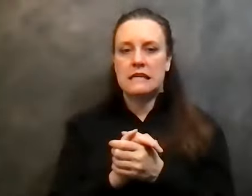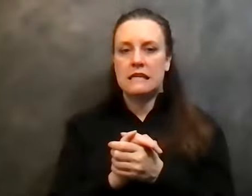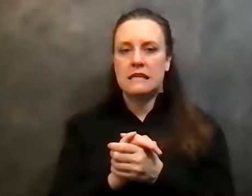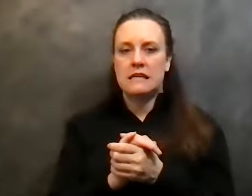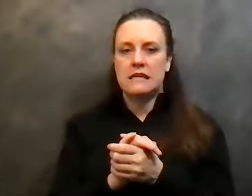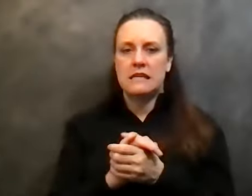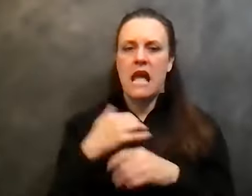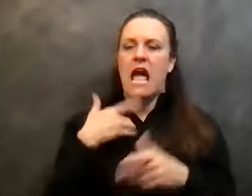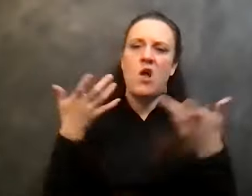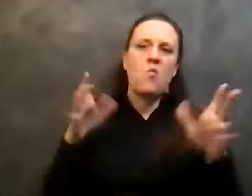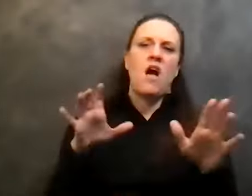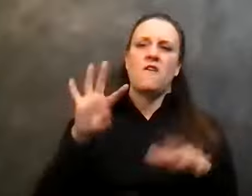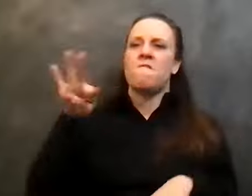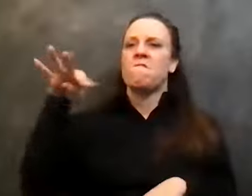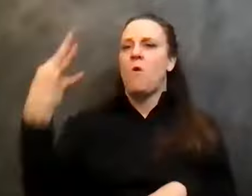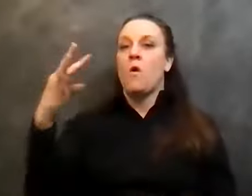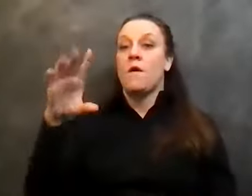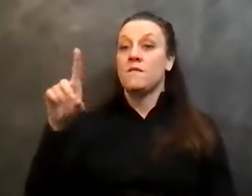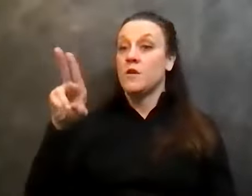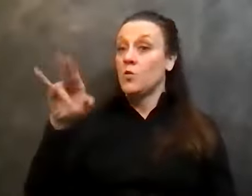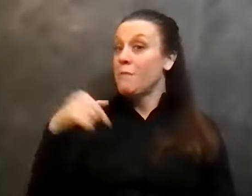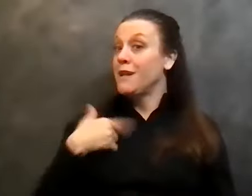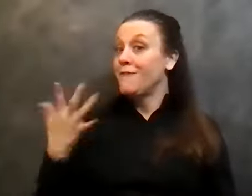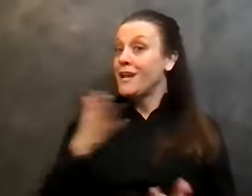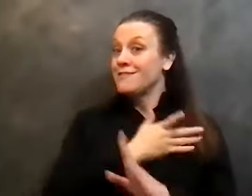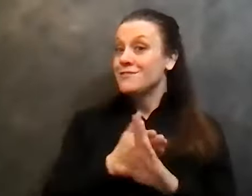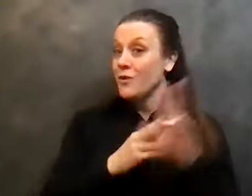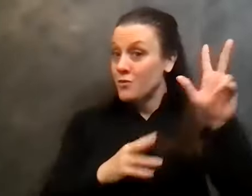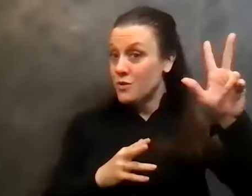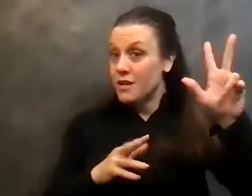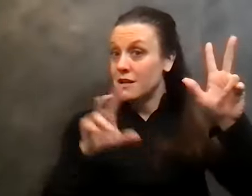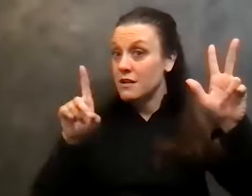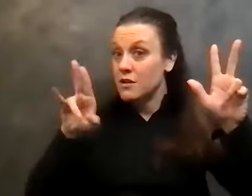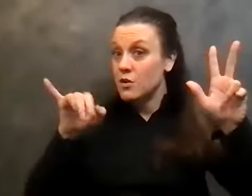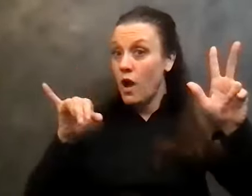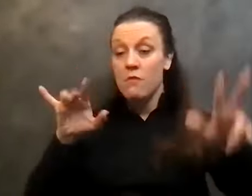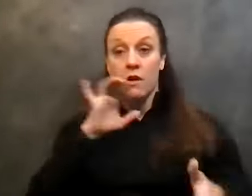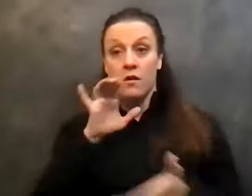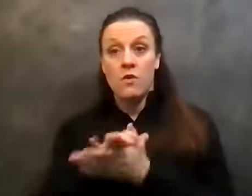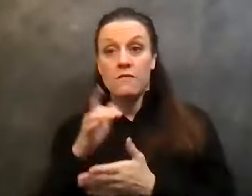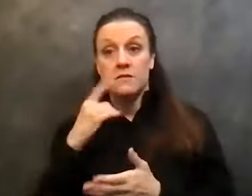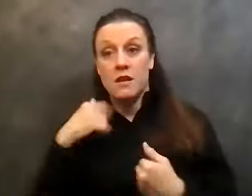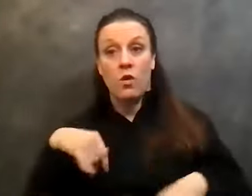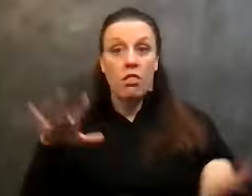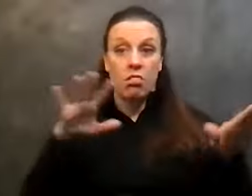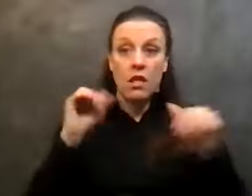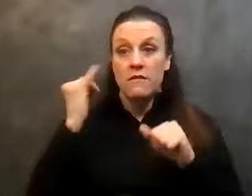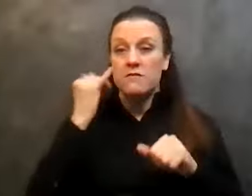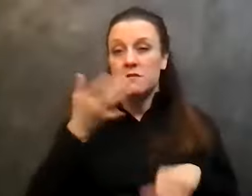want a fourth DUI, you know, she said she's going to leave. If she ever smells it on my voice again, you know, the